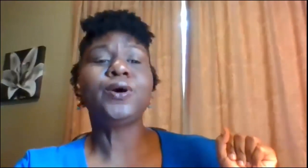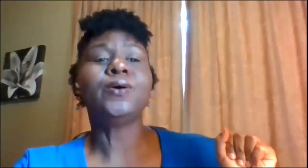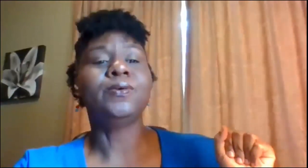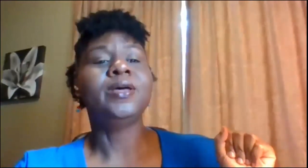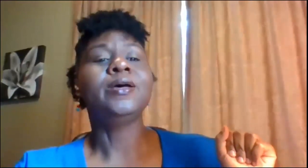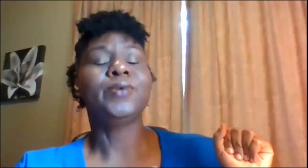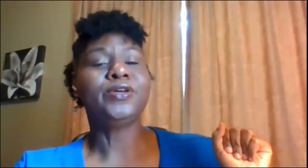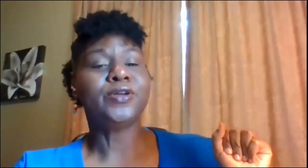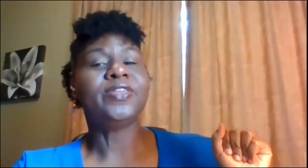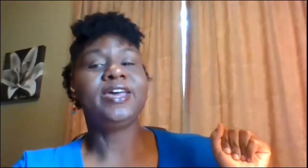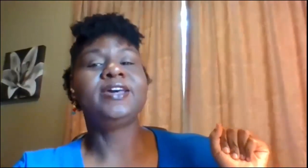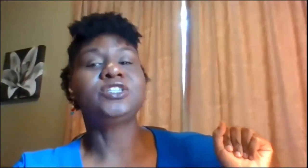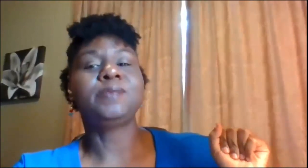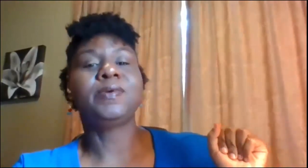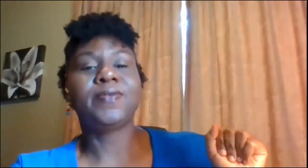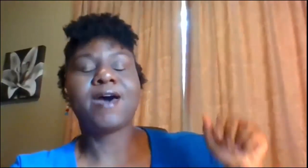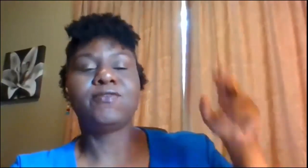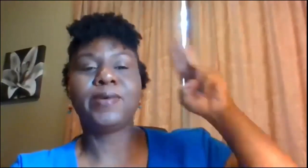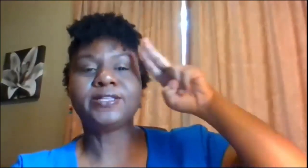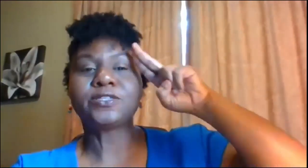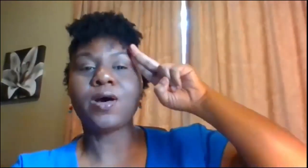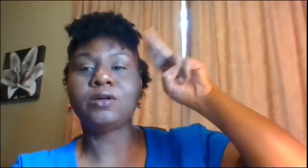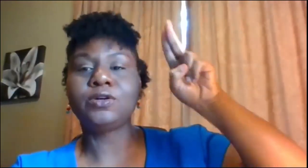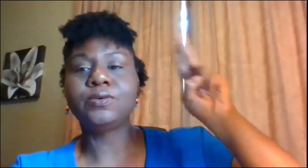know when you know the handshape of the alphabet so uncle